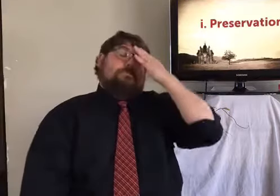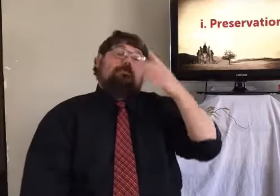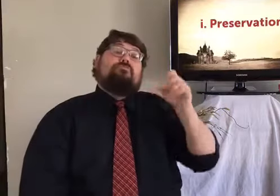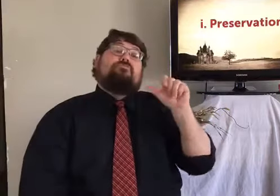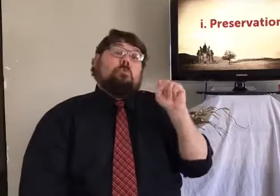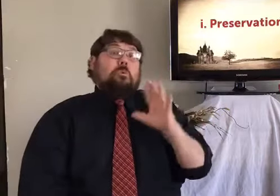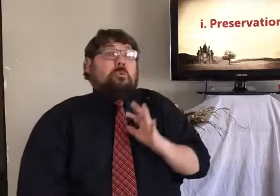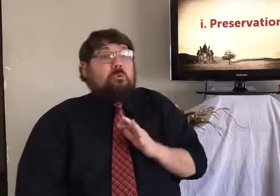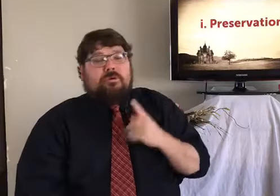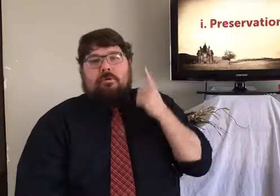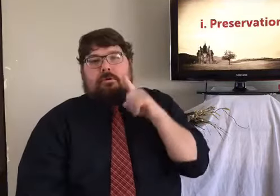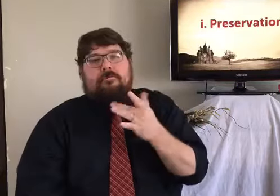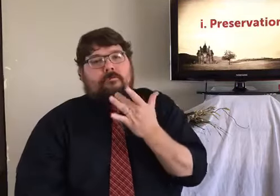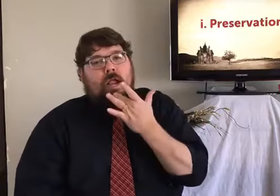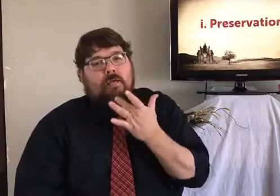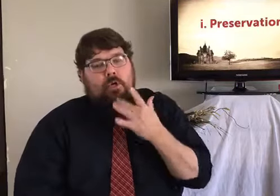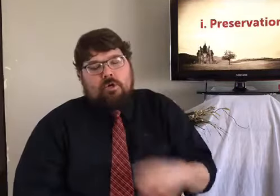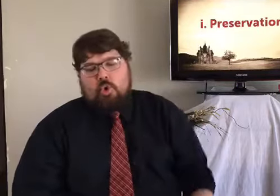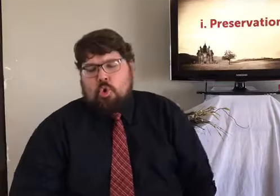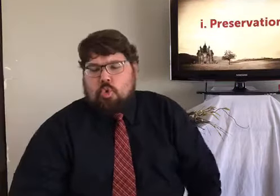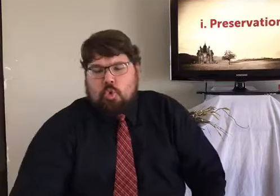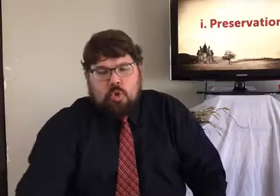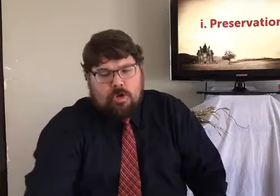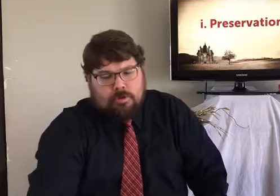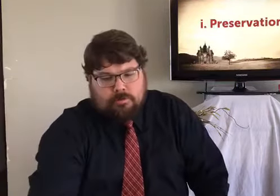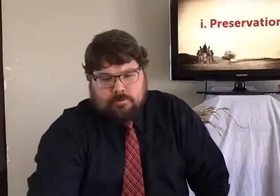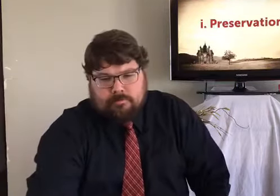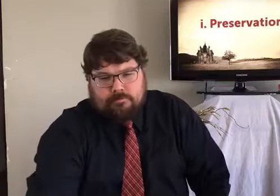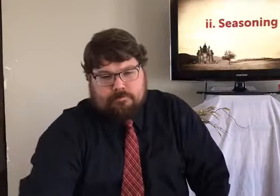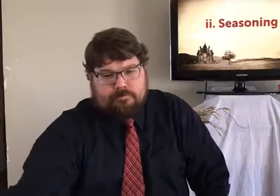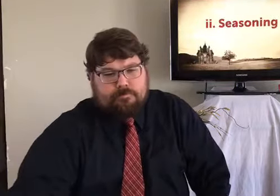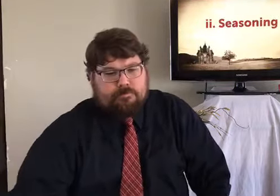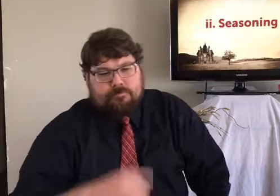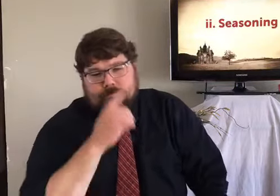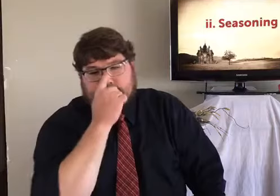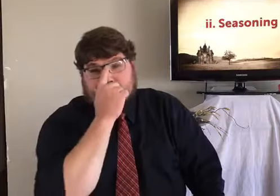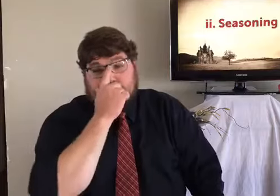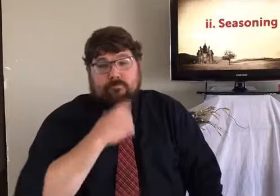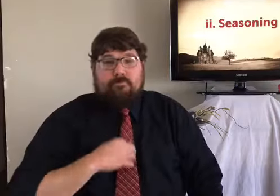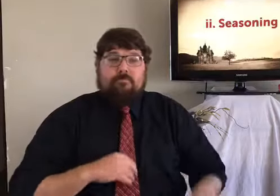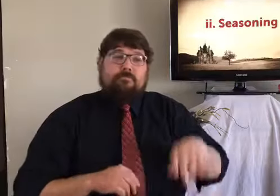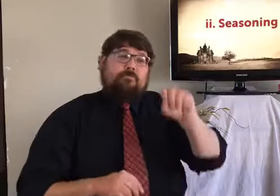And, of course, Americans know that salt is good for flavor, right? Mm-hmm.